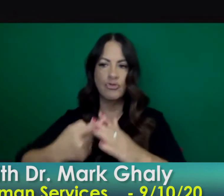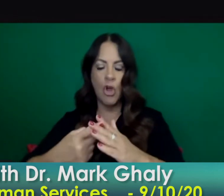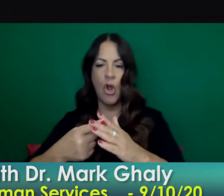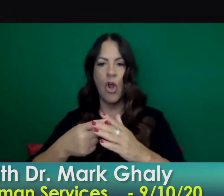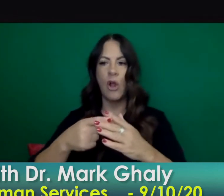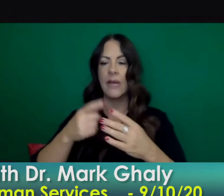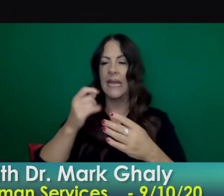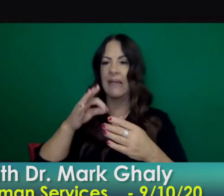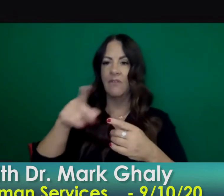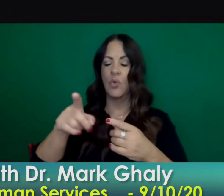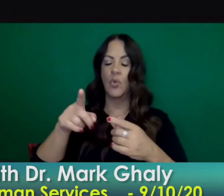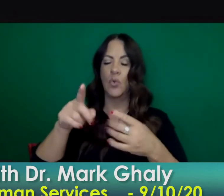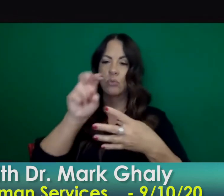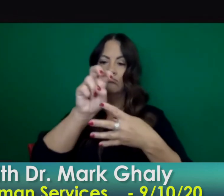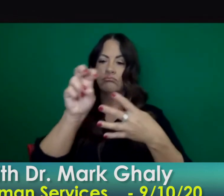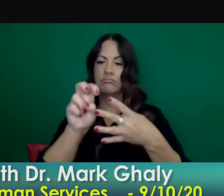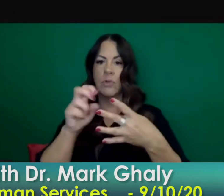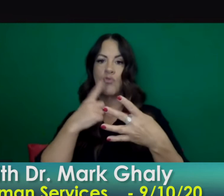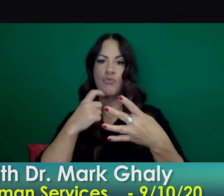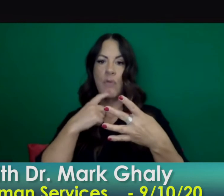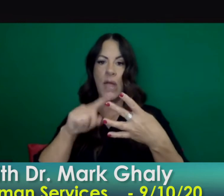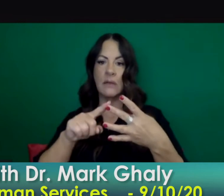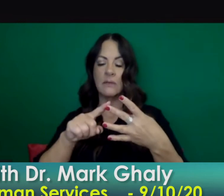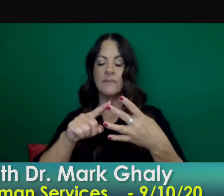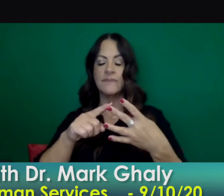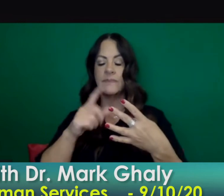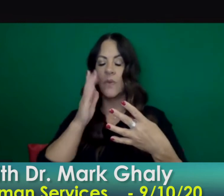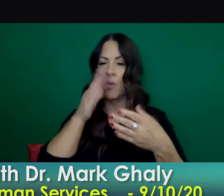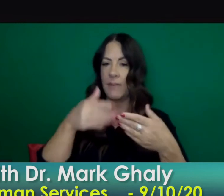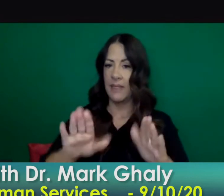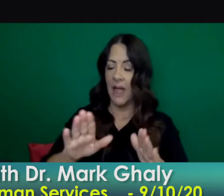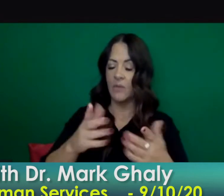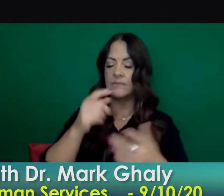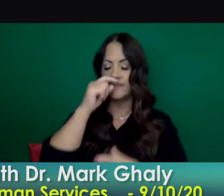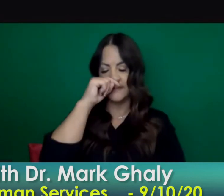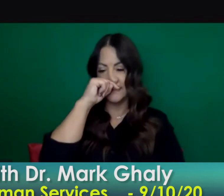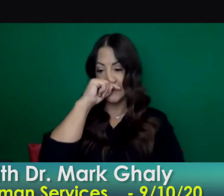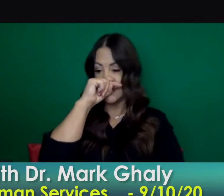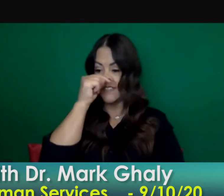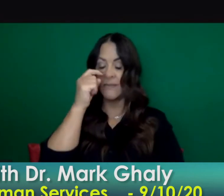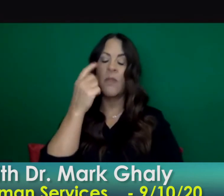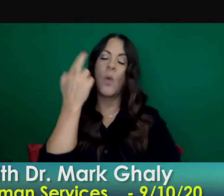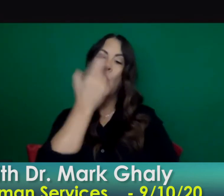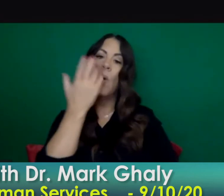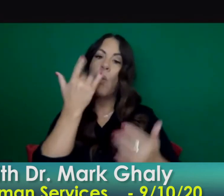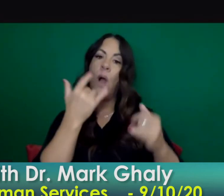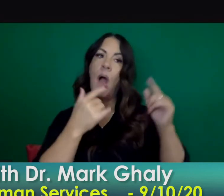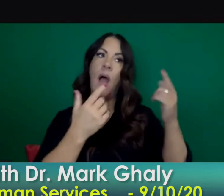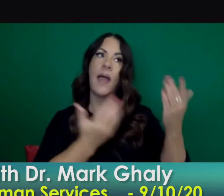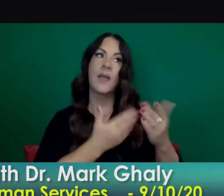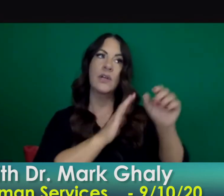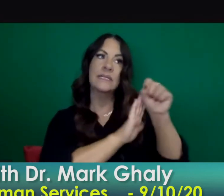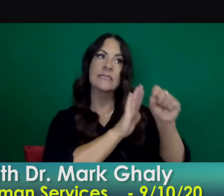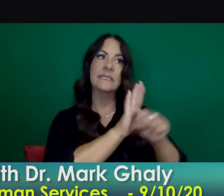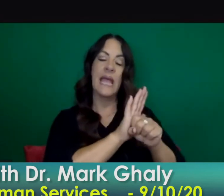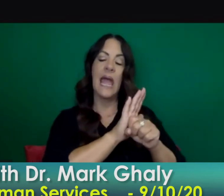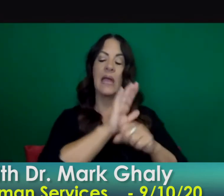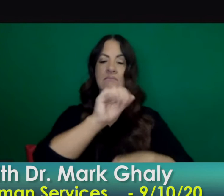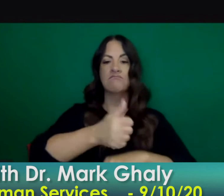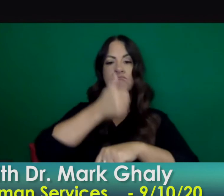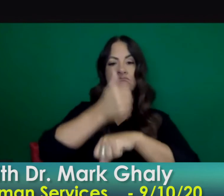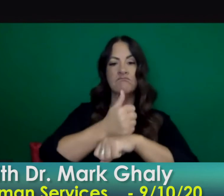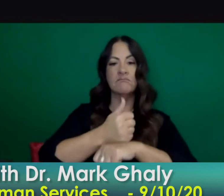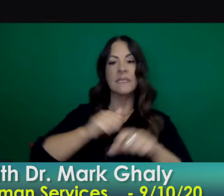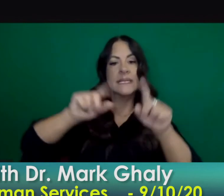tier is is is allowed i think one of the reasons the state put together uh an intentional testing